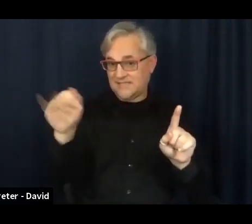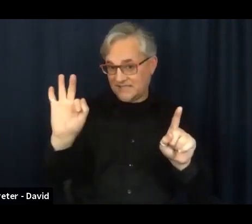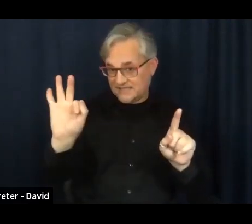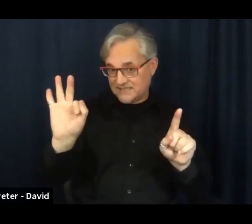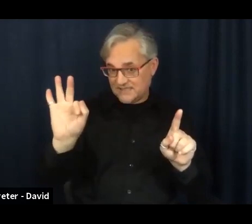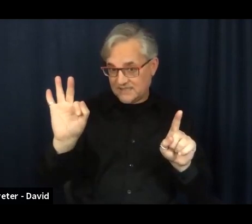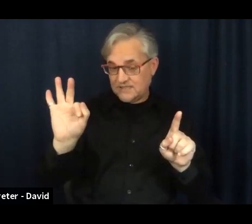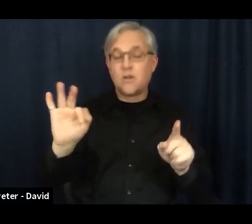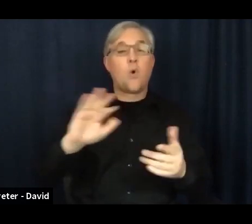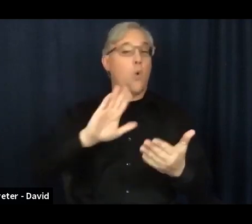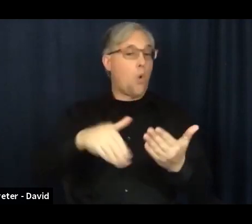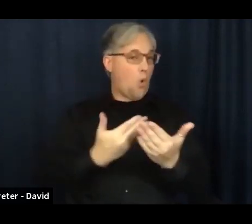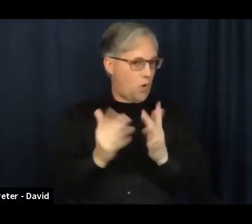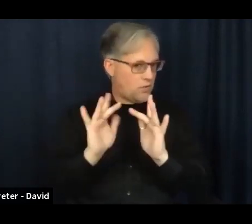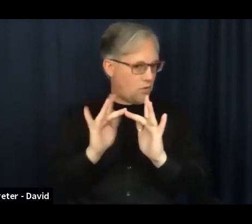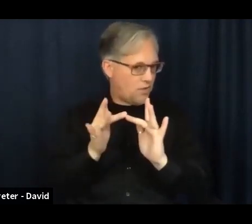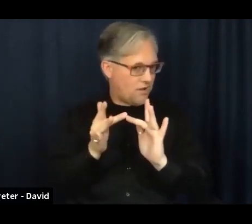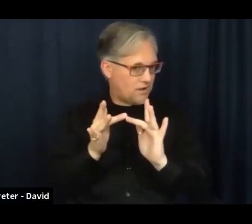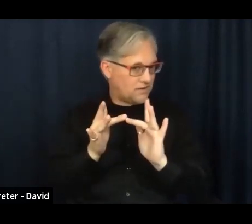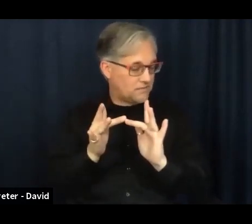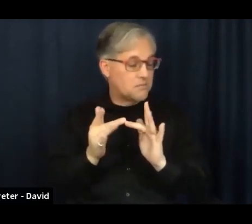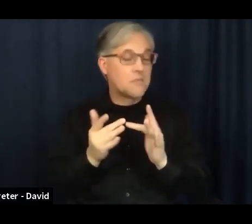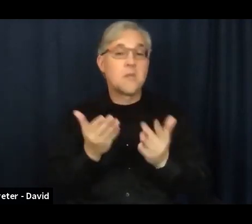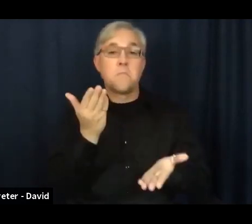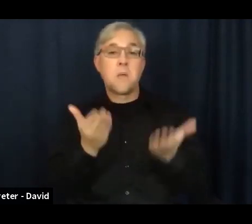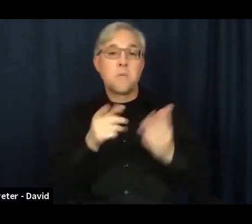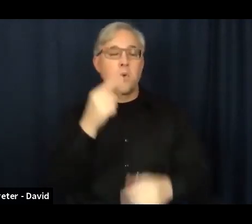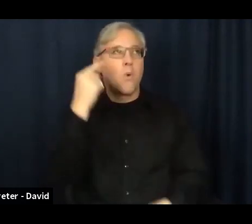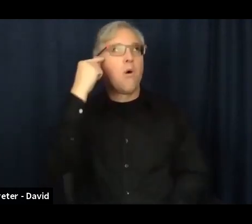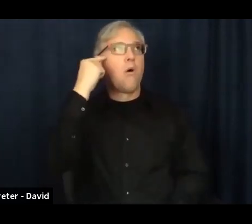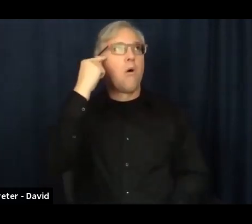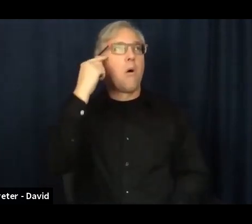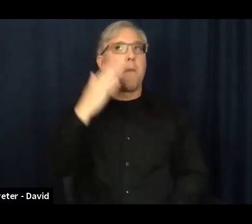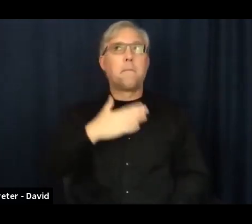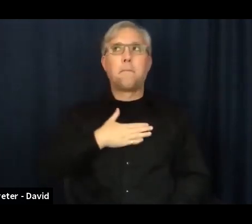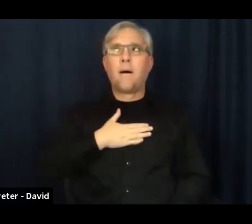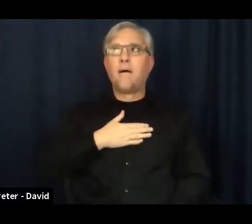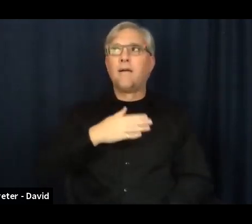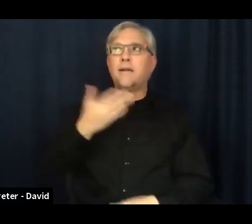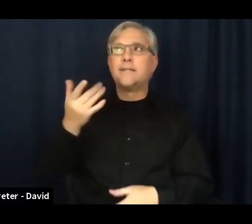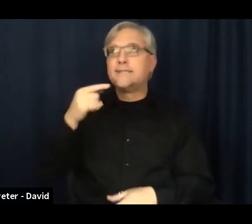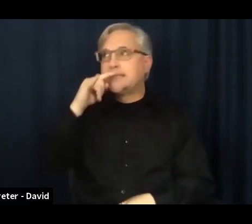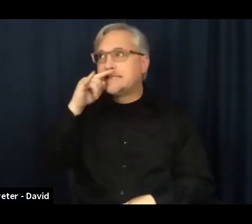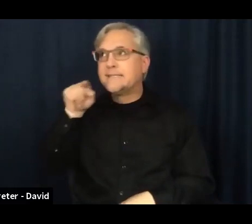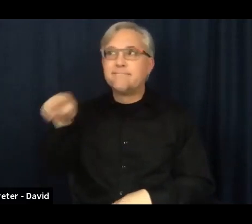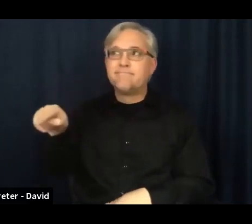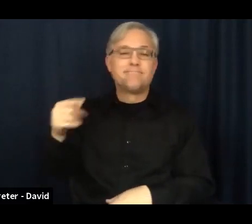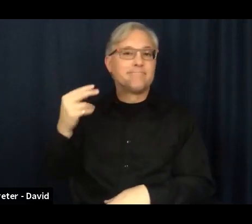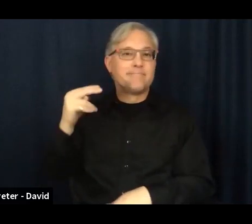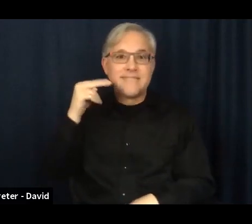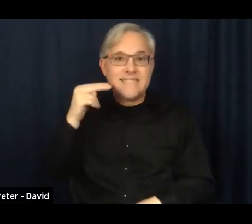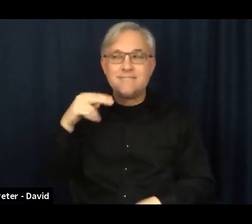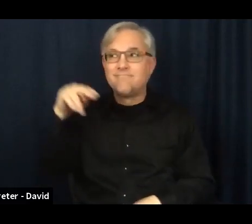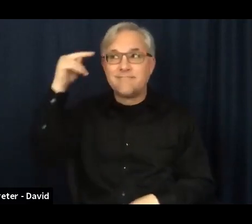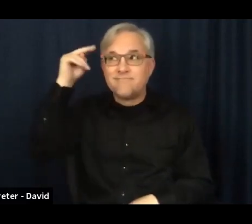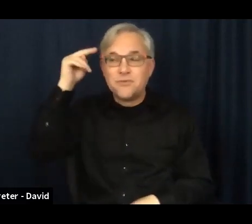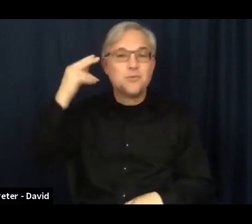kids in your life that you think might be interested. They could join in. It's very inexpensive.